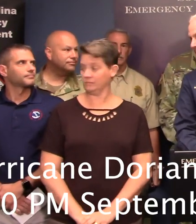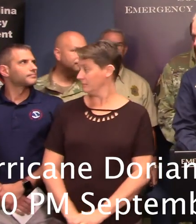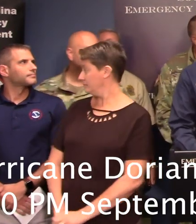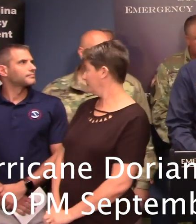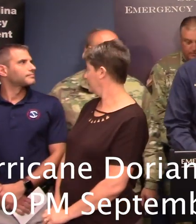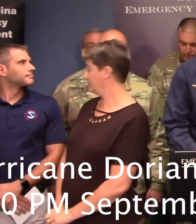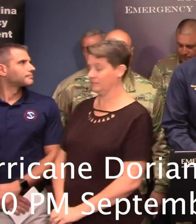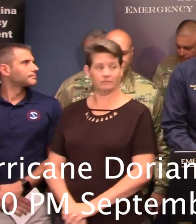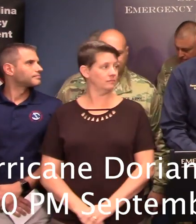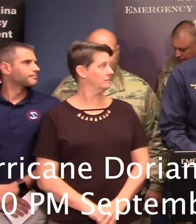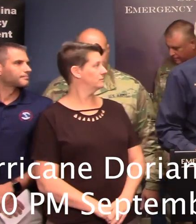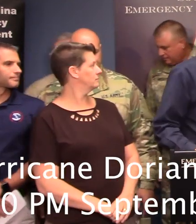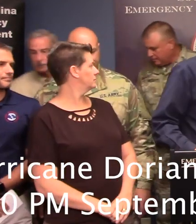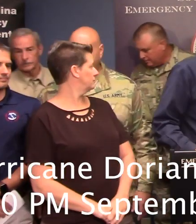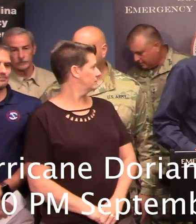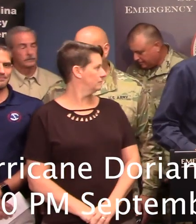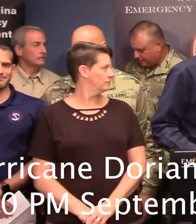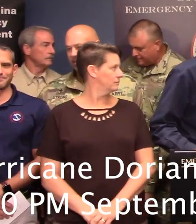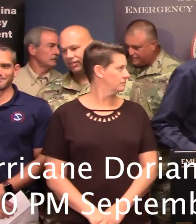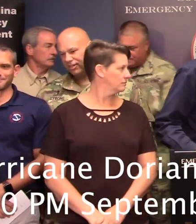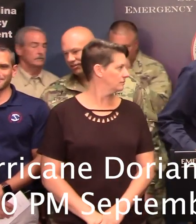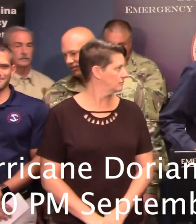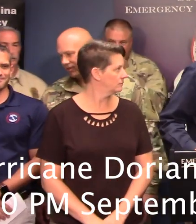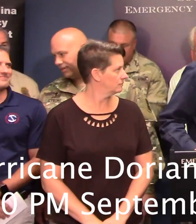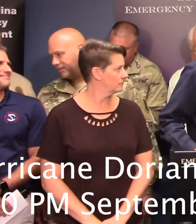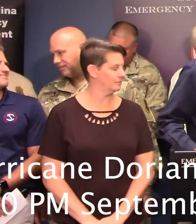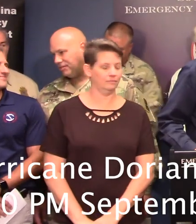No squeeze in tighter if you don't find it. Three rows is fine.